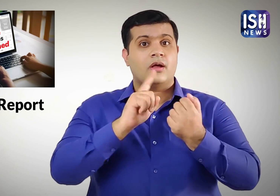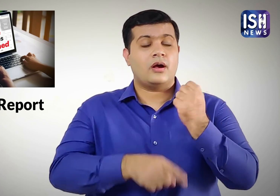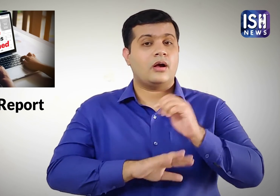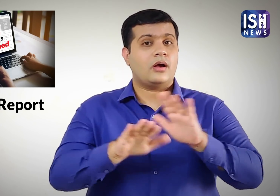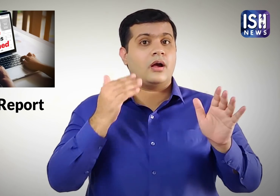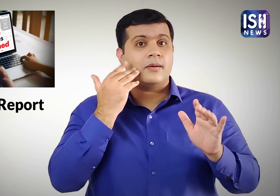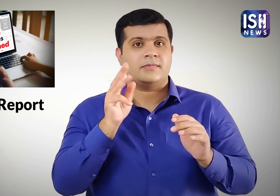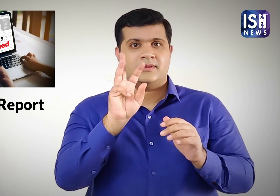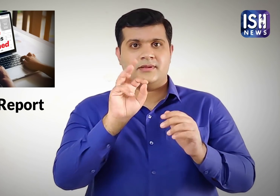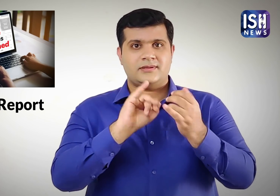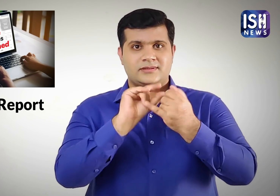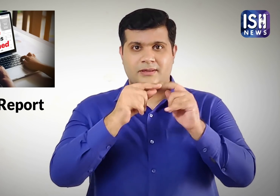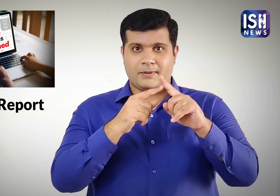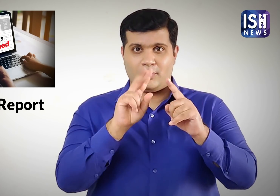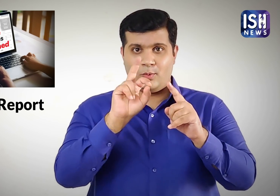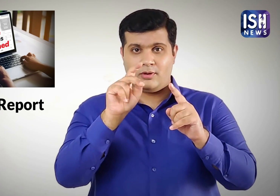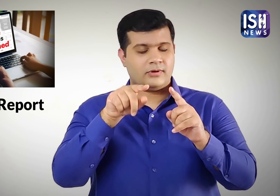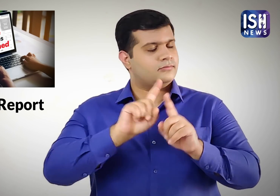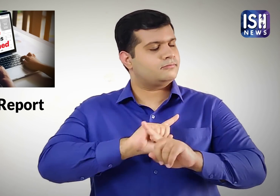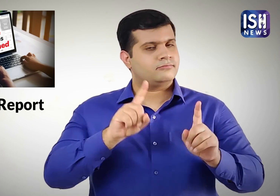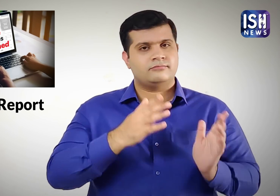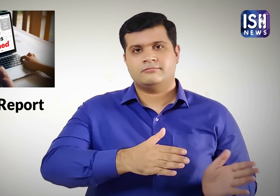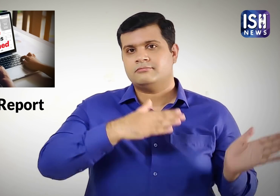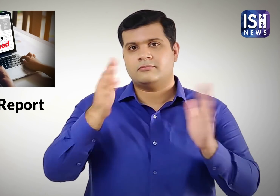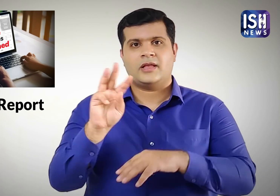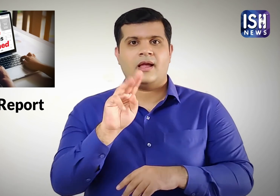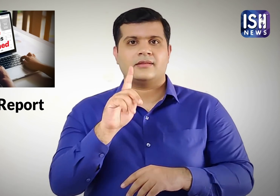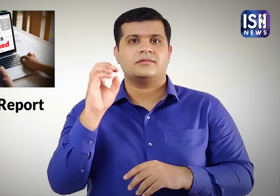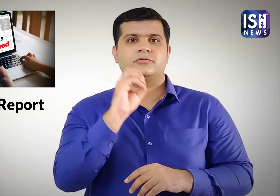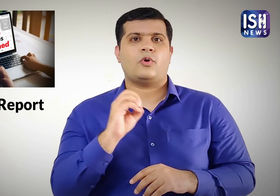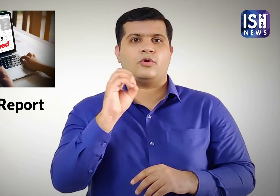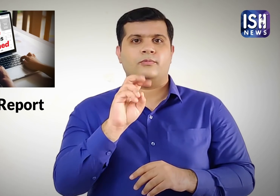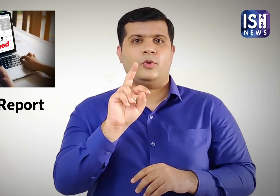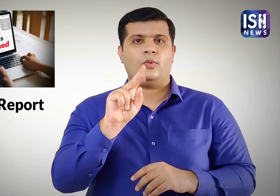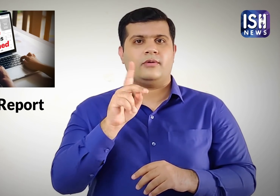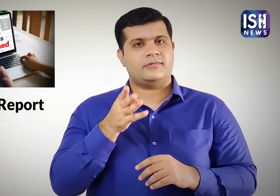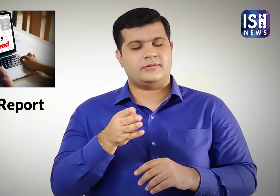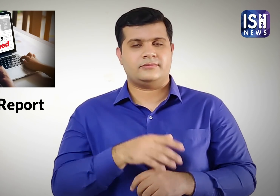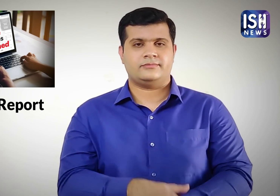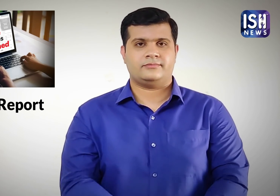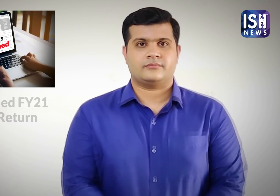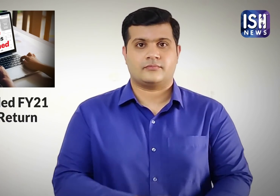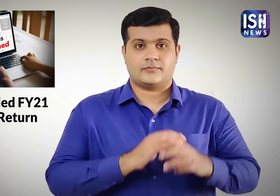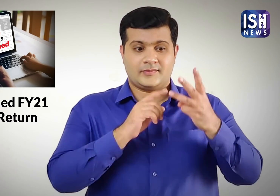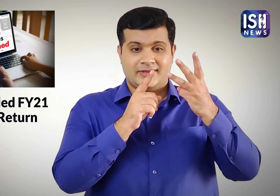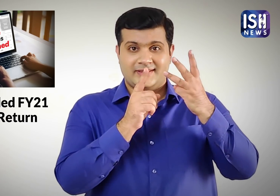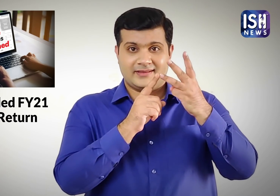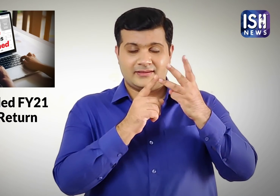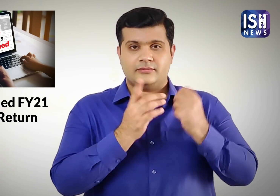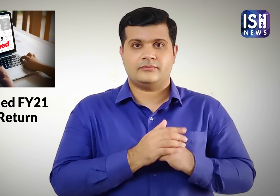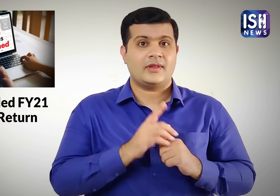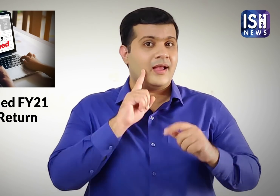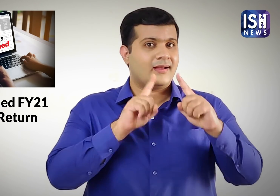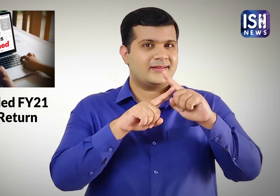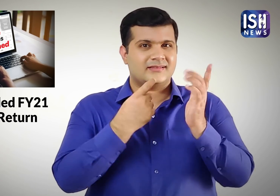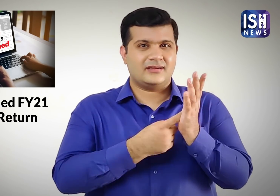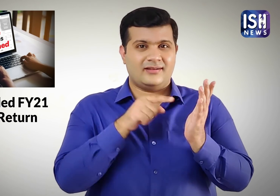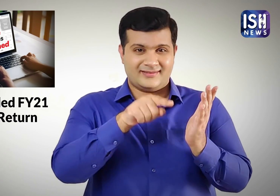2021. It has now been extended to 31st October 2021. Due date of filing